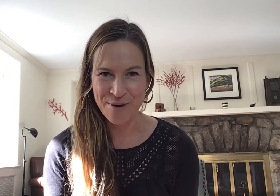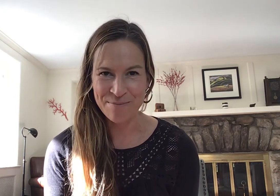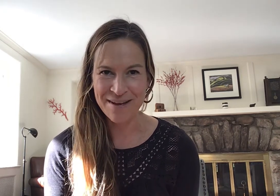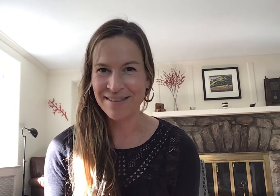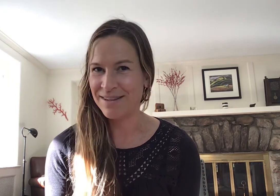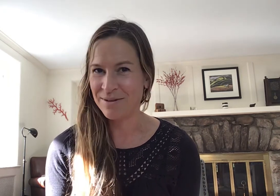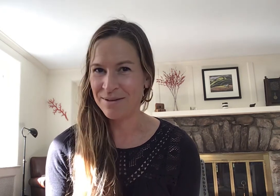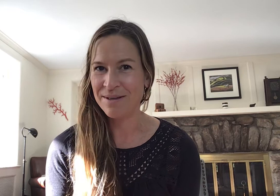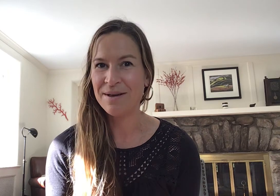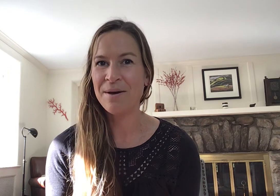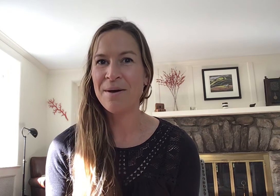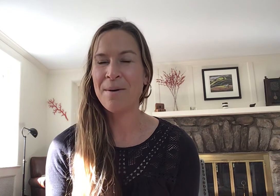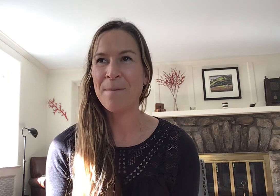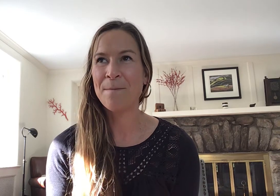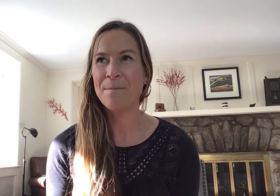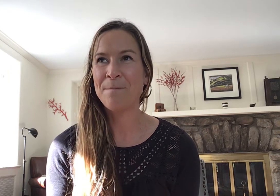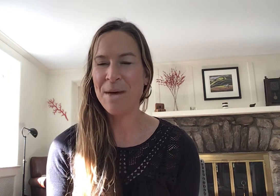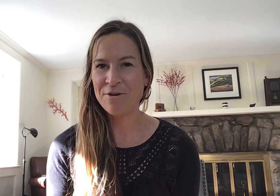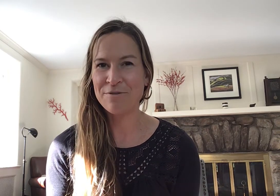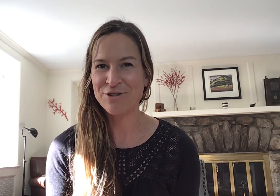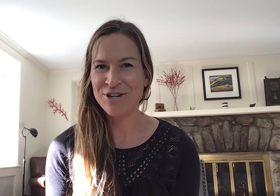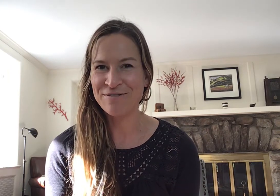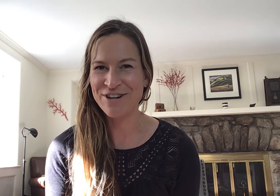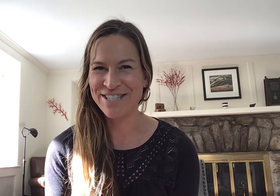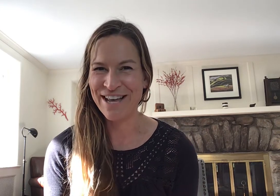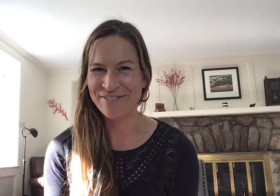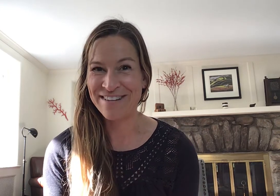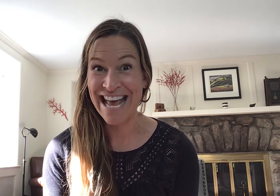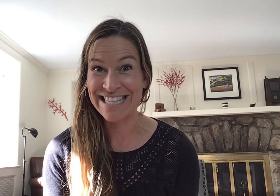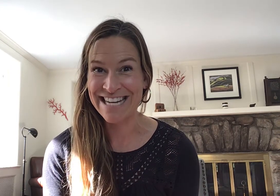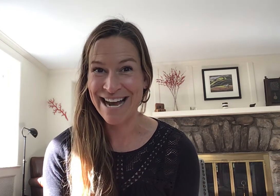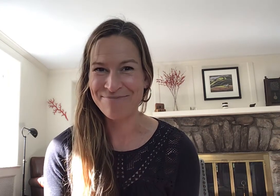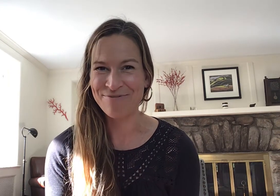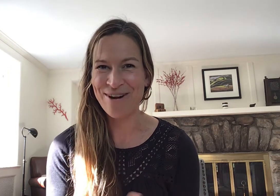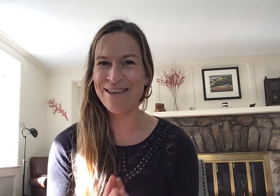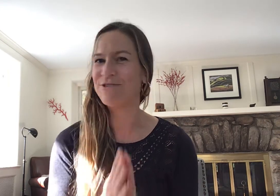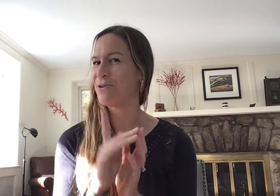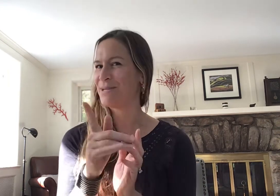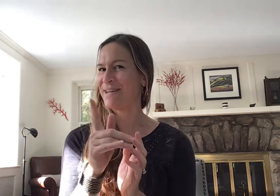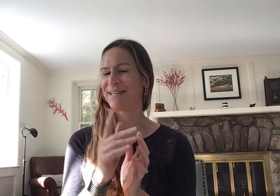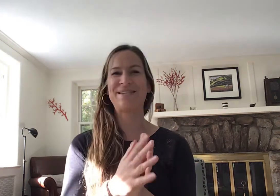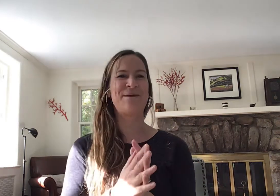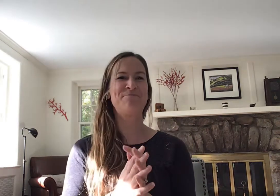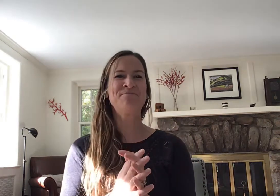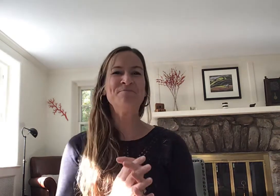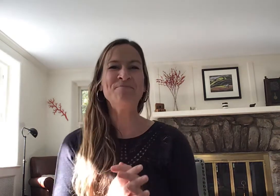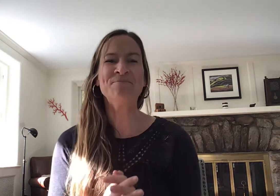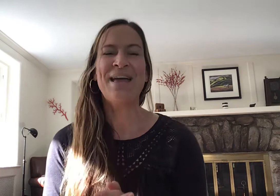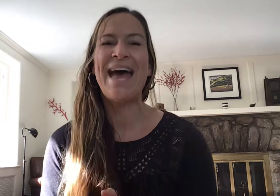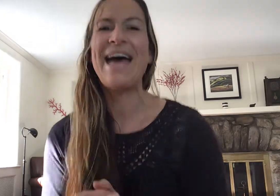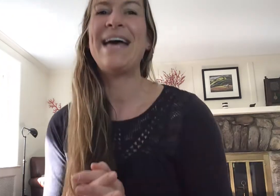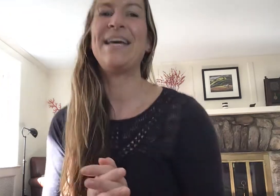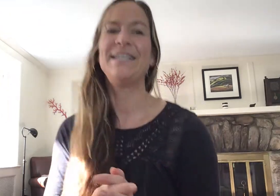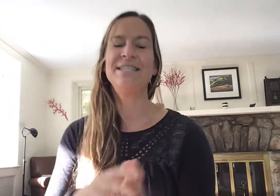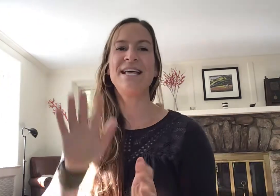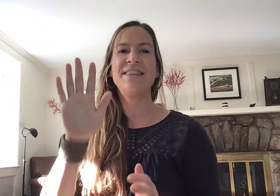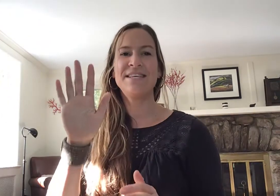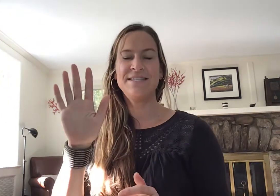up a little better version of ourselves next time right there's always a next time and this